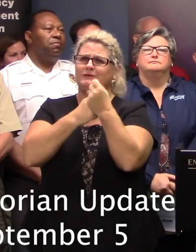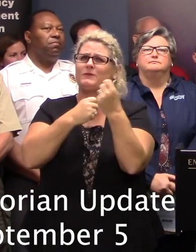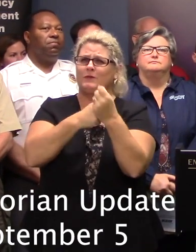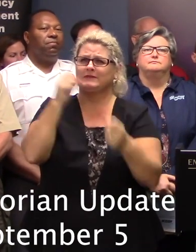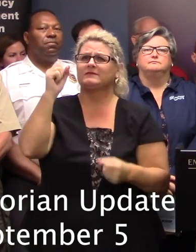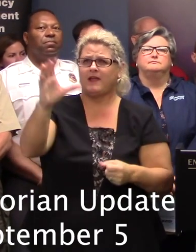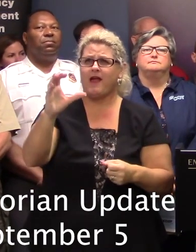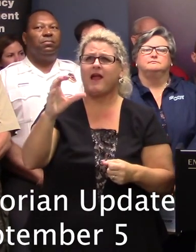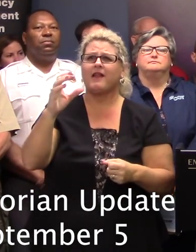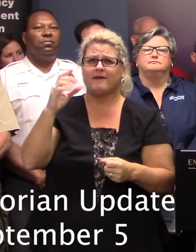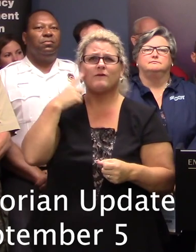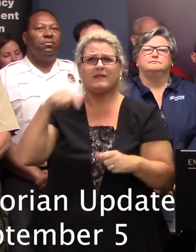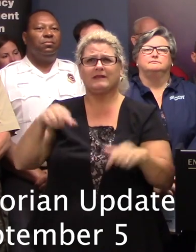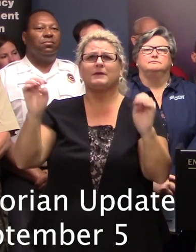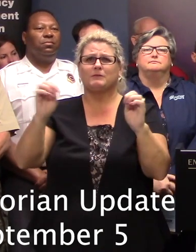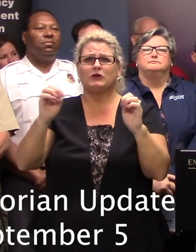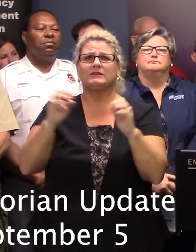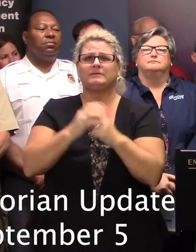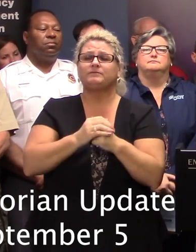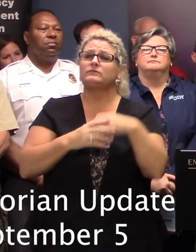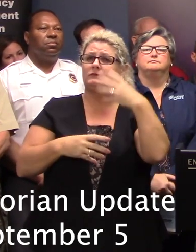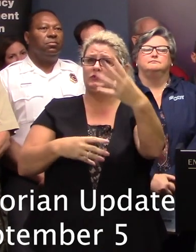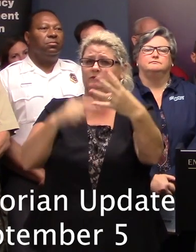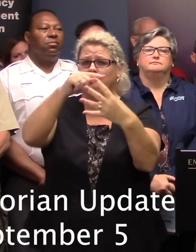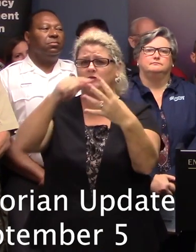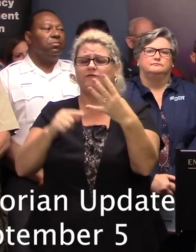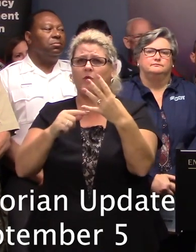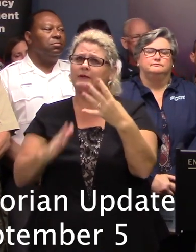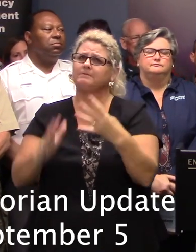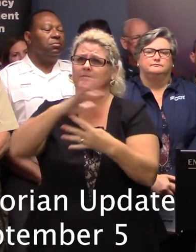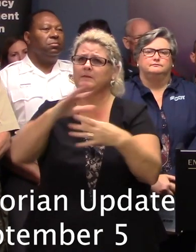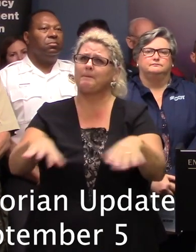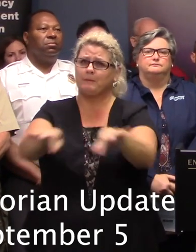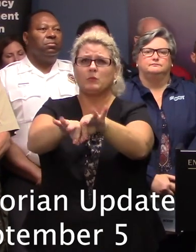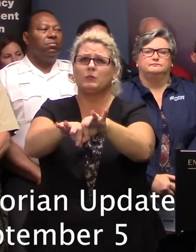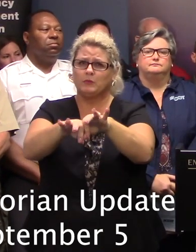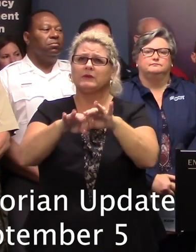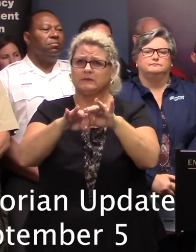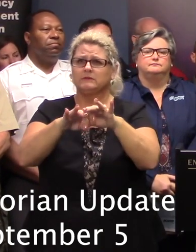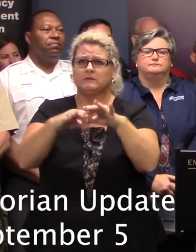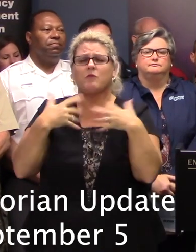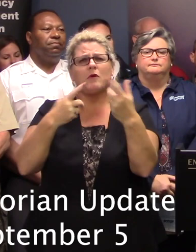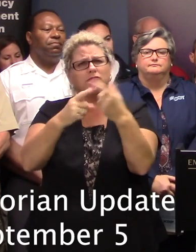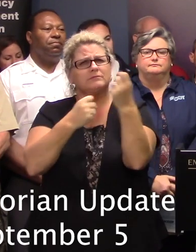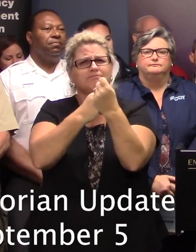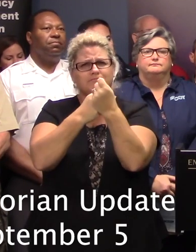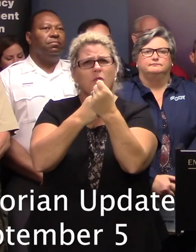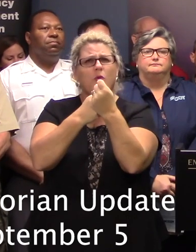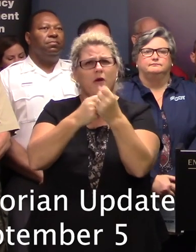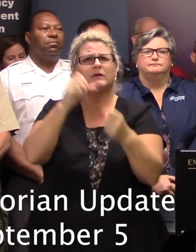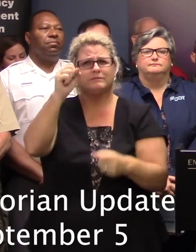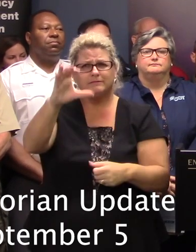Carolina in this emergency. I just want to cover four of our priorities that are ongoing right now. Of course, we're ready to support the state as directed